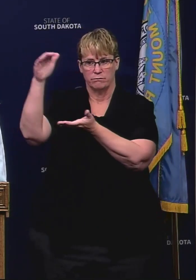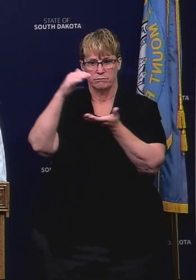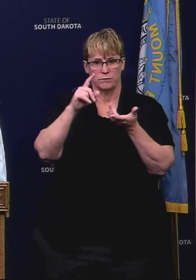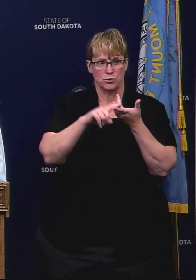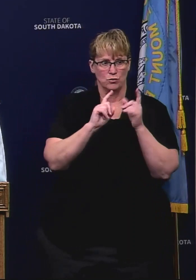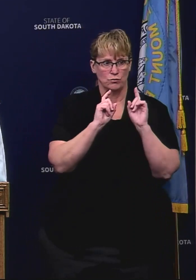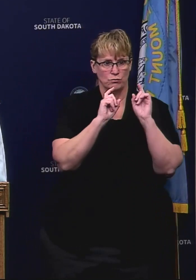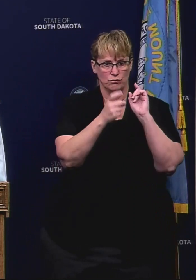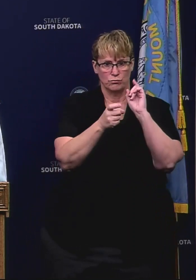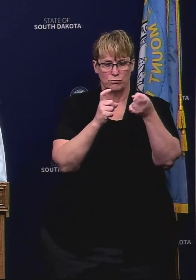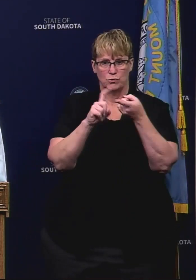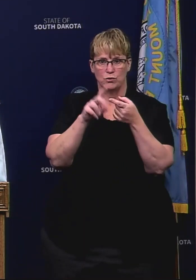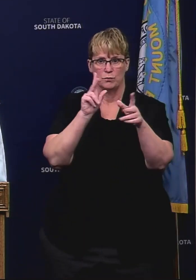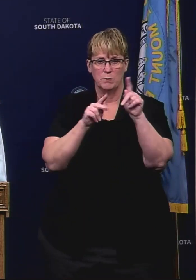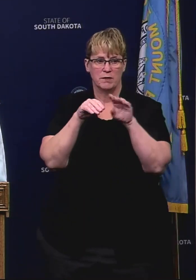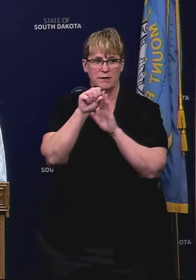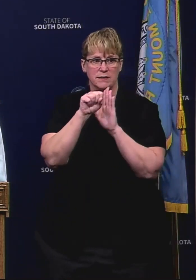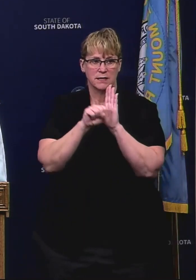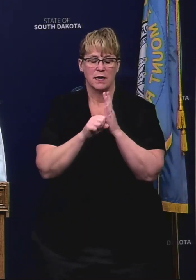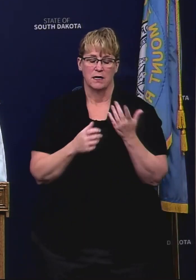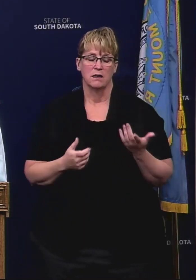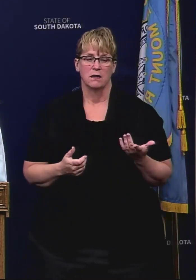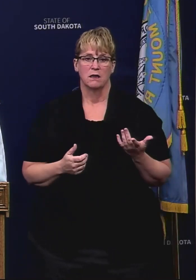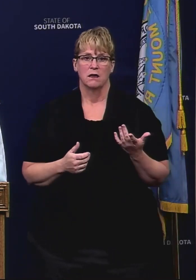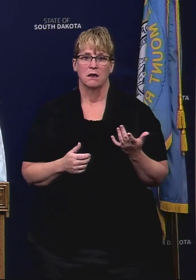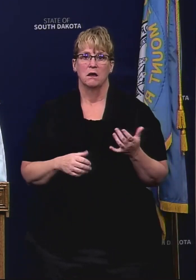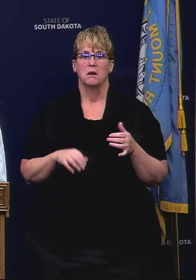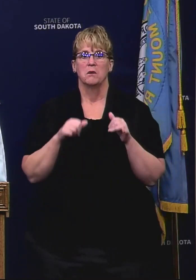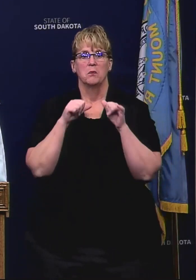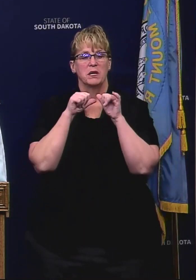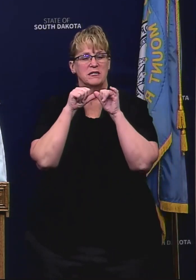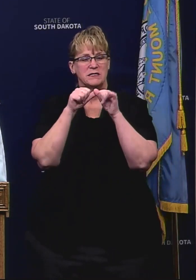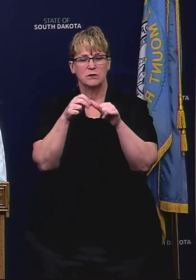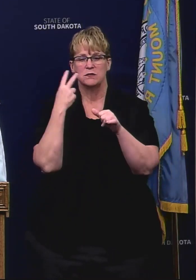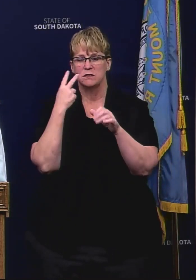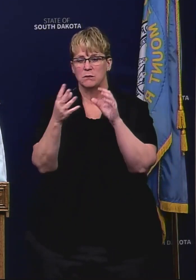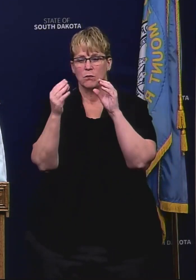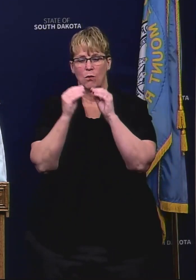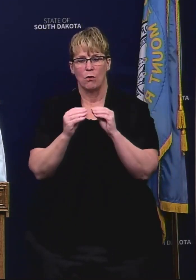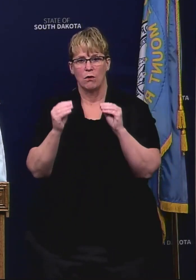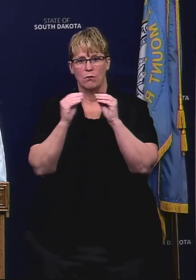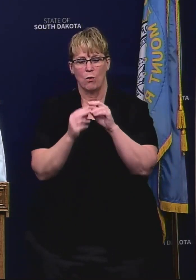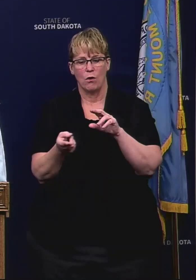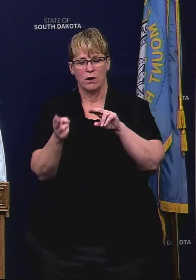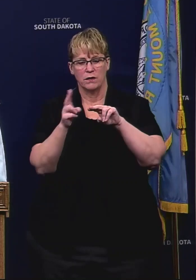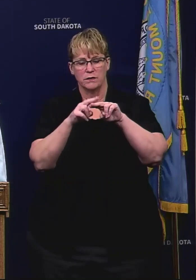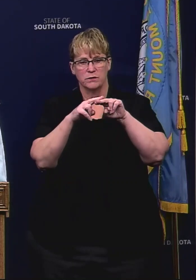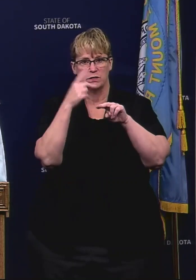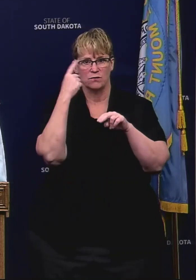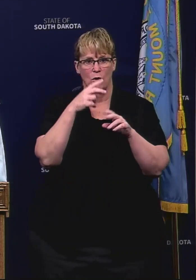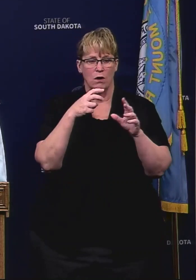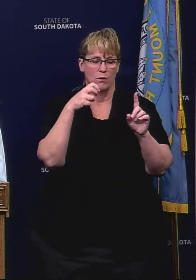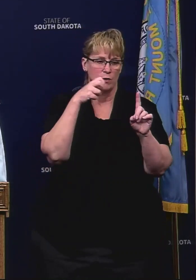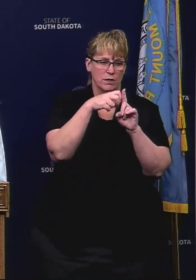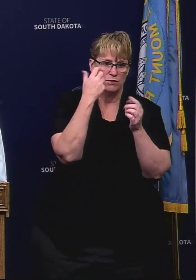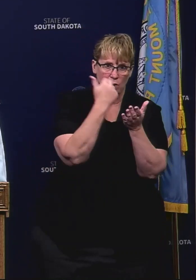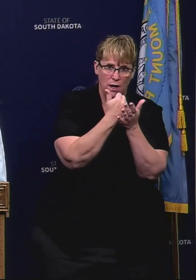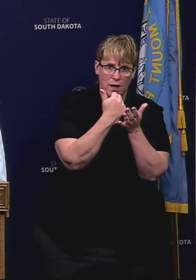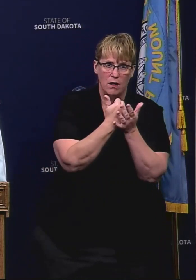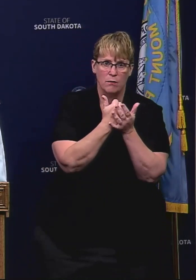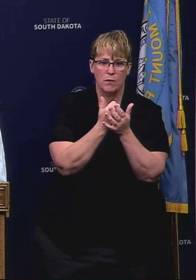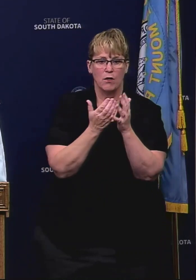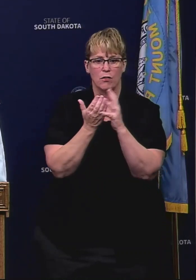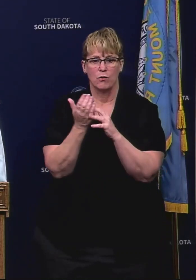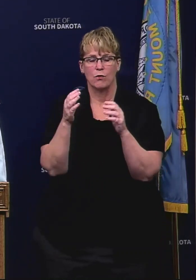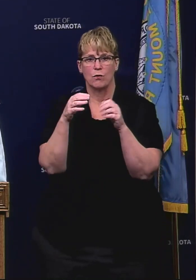individuals in the state. We continue to see increases in requests for help and we've done that